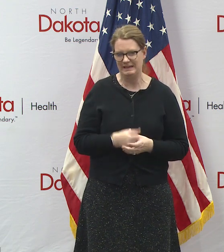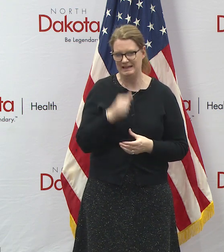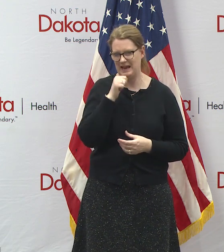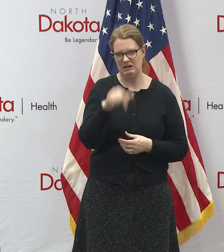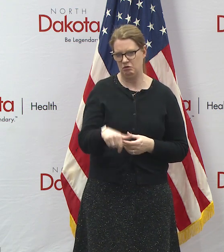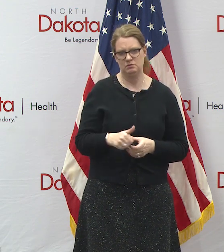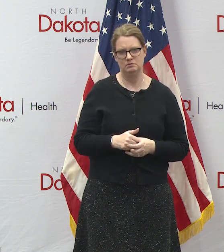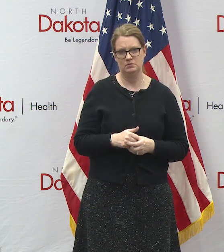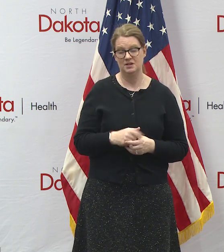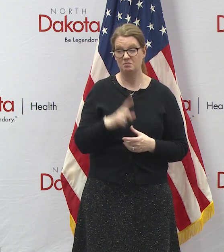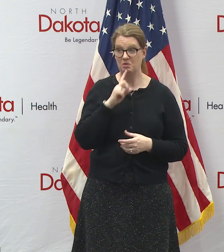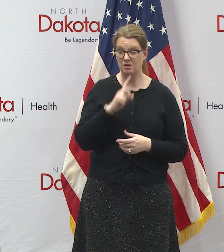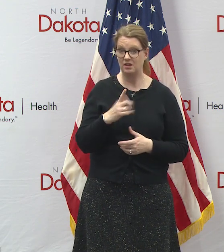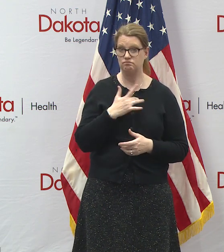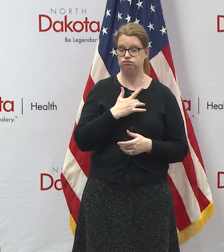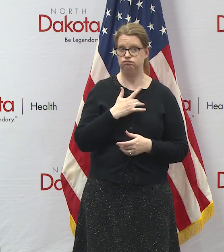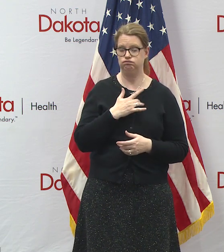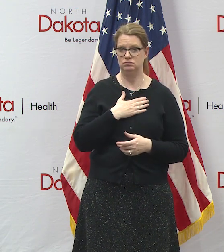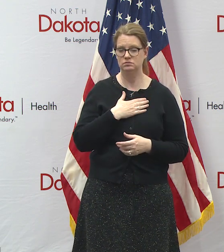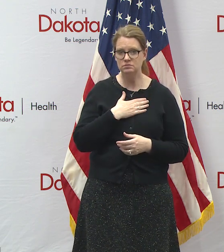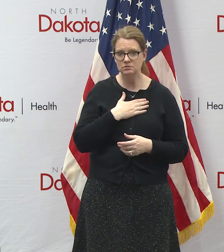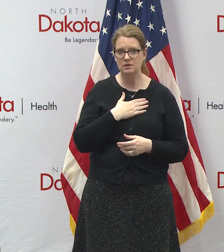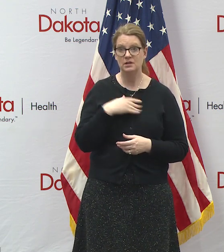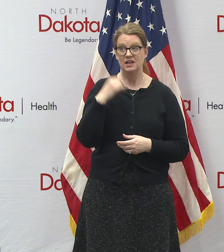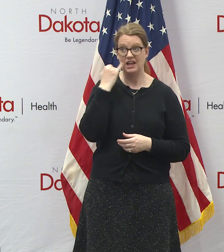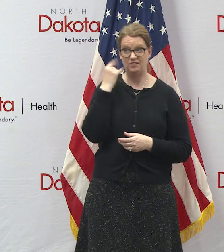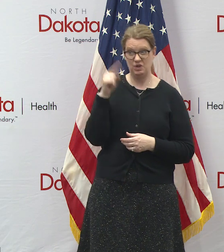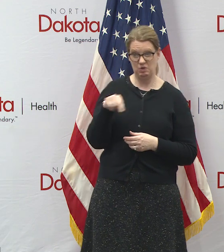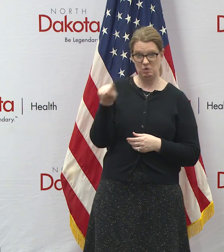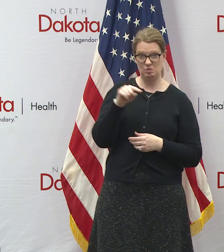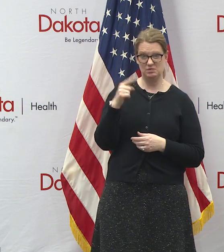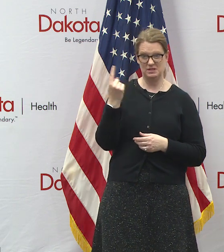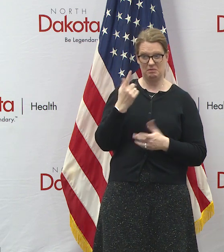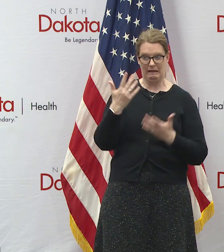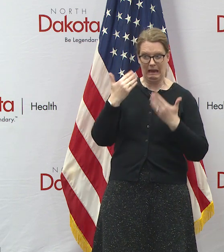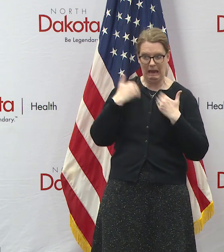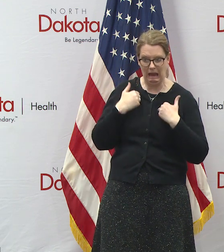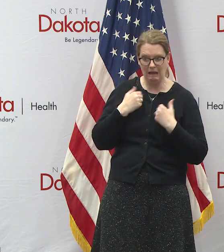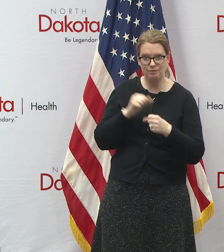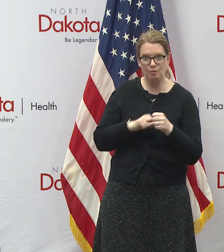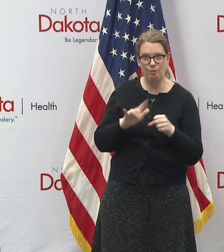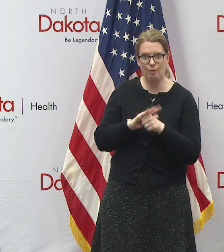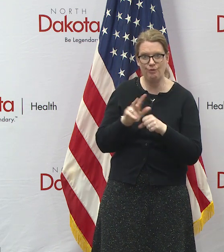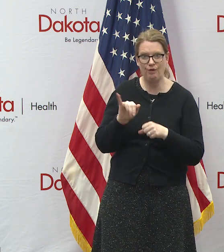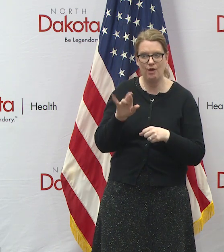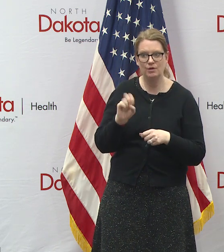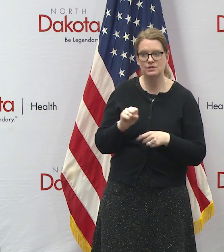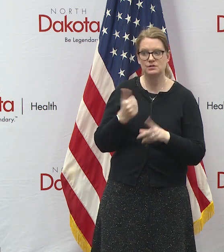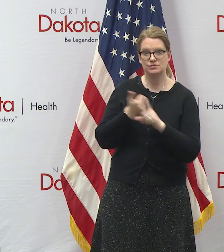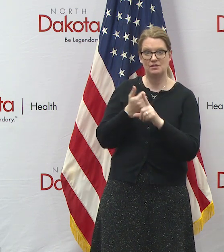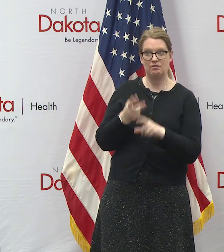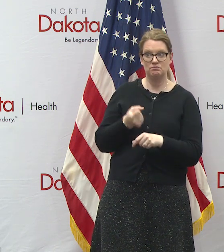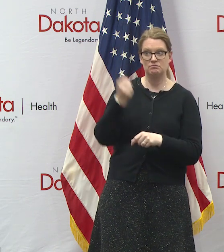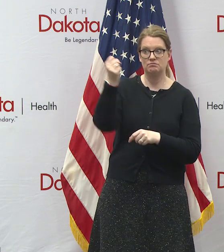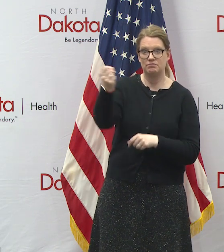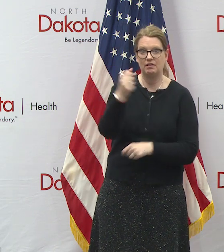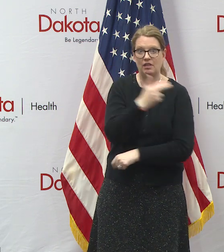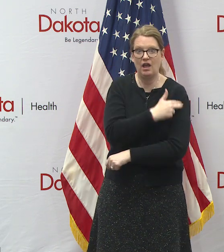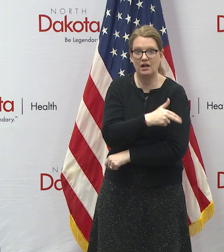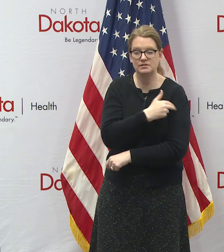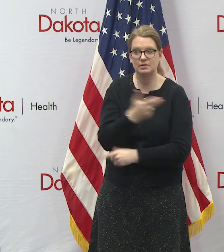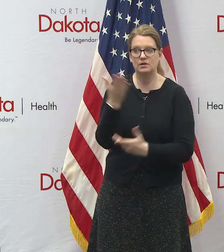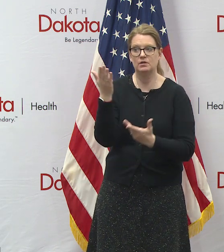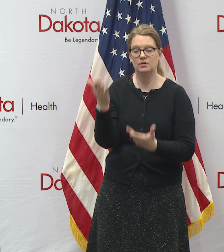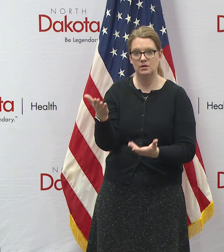but you know our hearts go out to them if you're someone who's hospitalized with this disease this is a serious thing we know that there's uh in the rest of the world